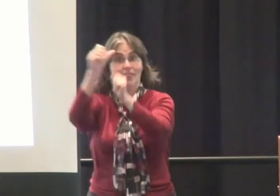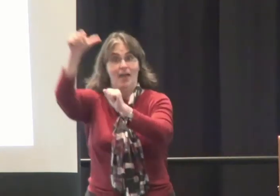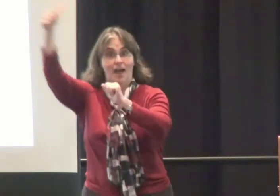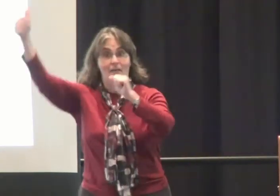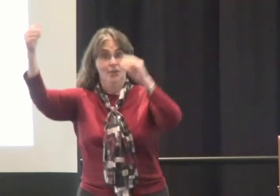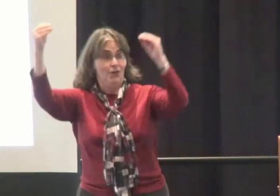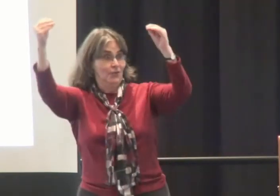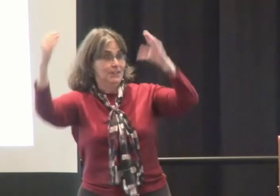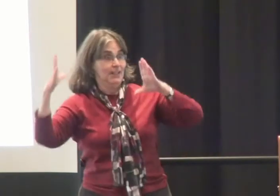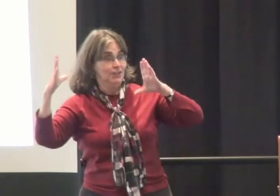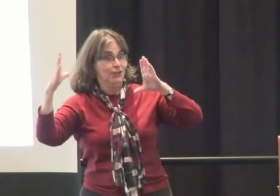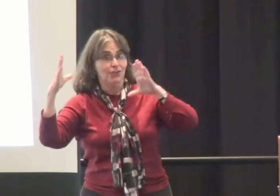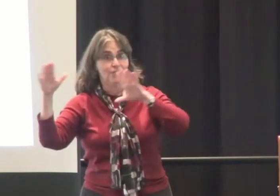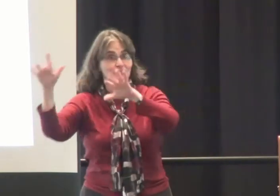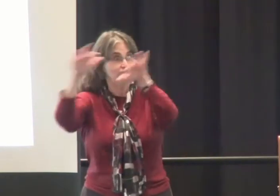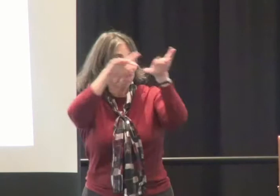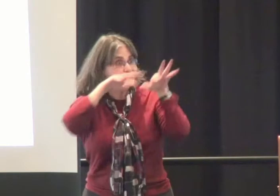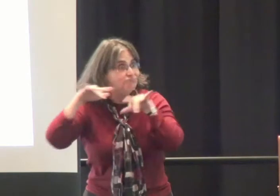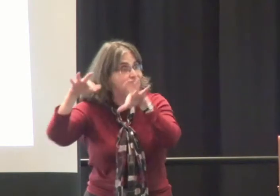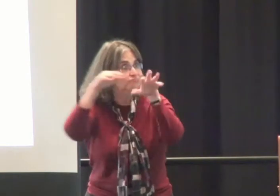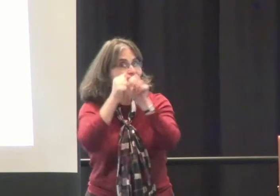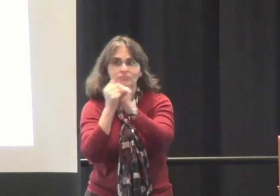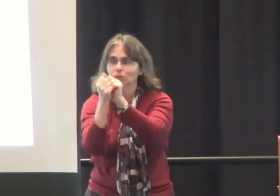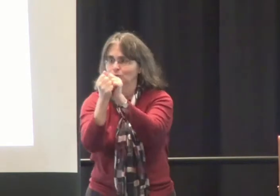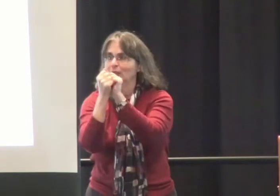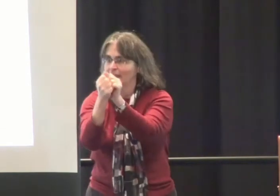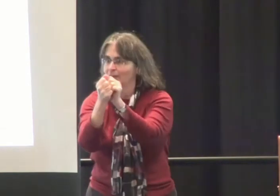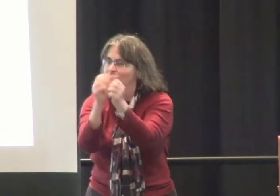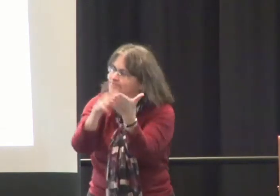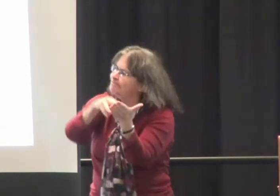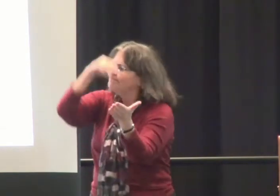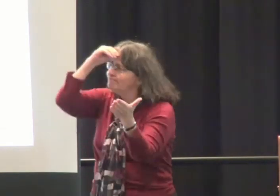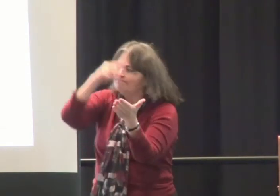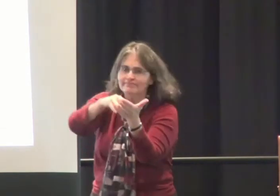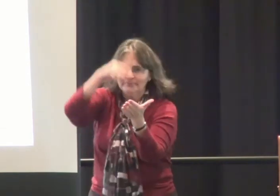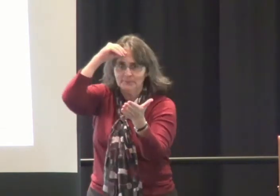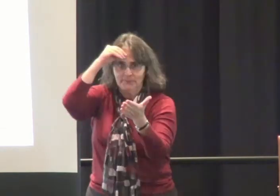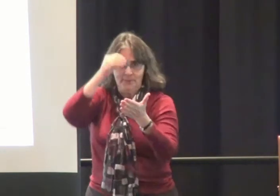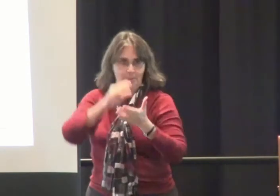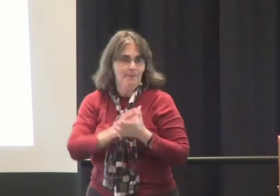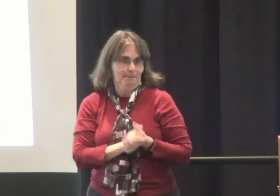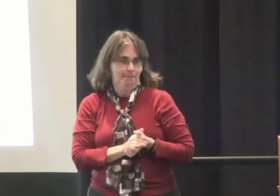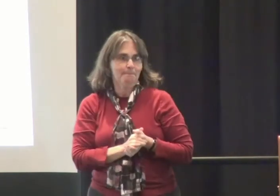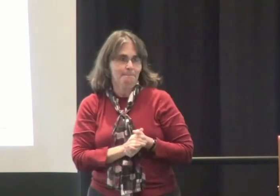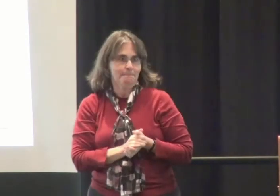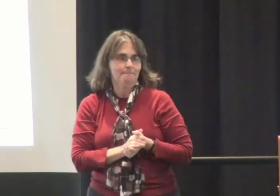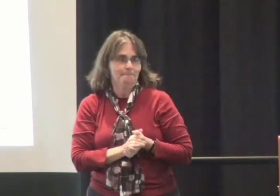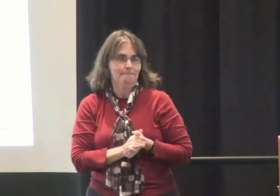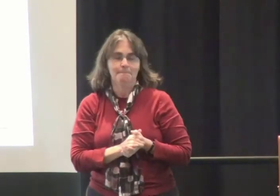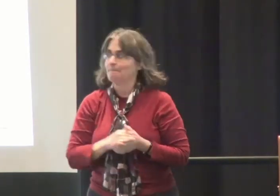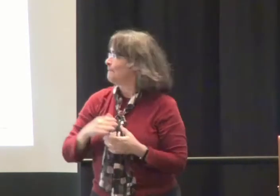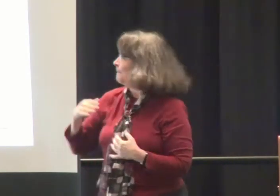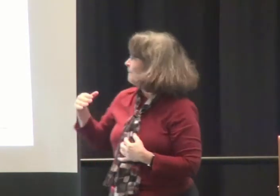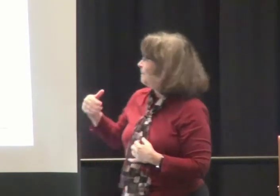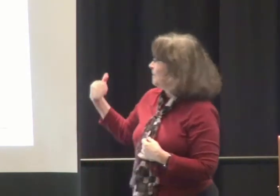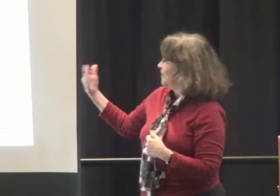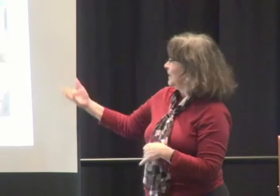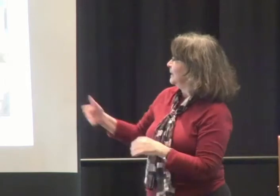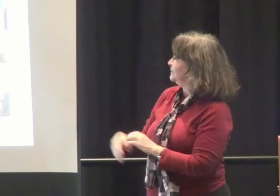Here's a picture of her at work amongst her colleagues, who are all teachers, learning these new applications of Common